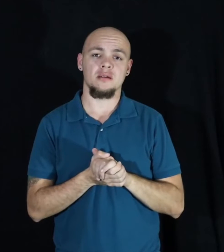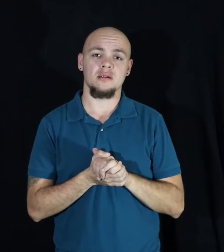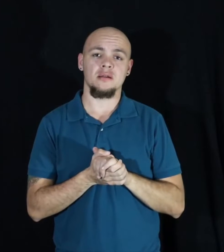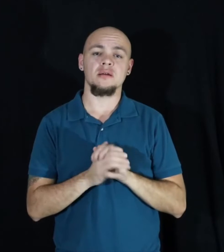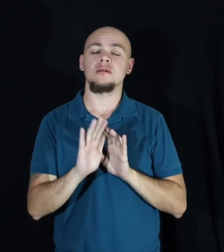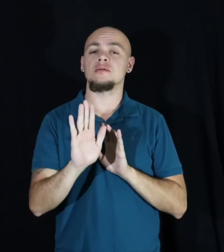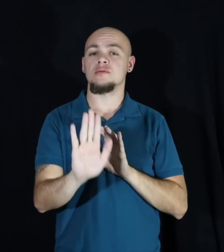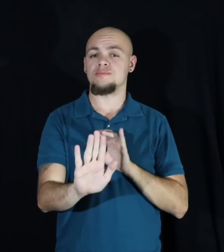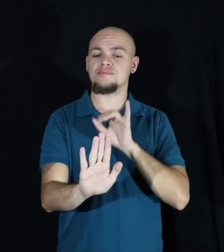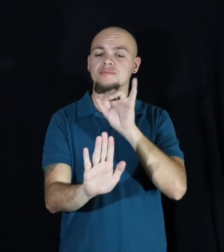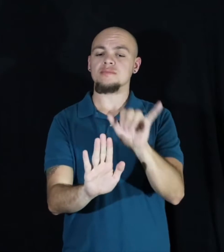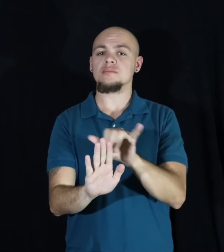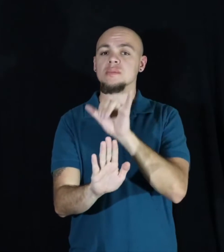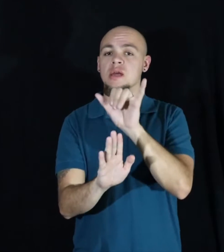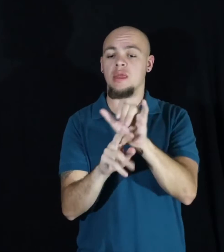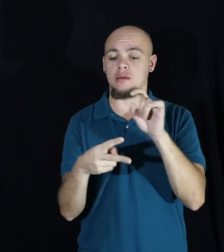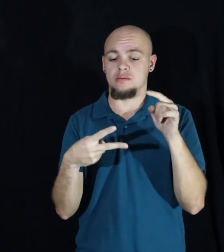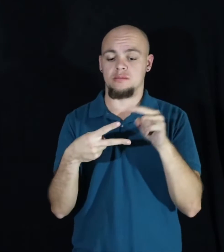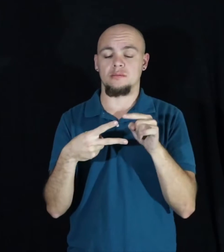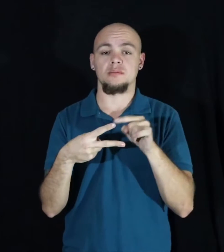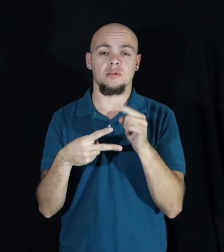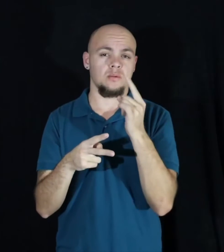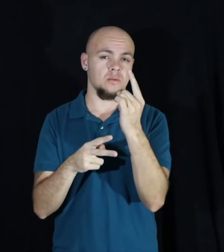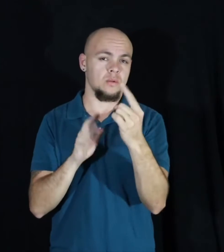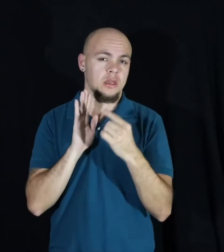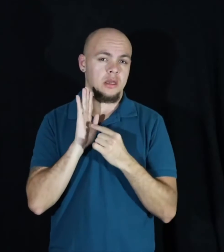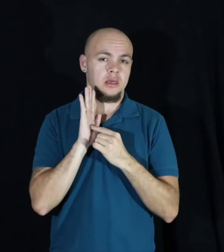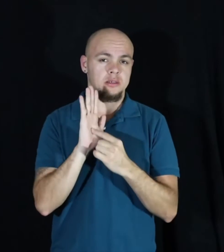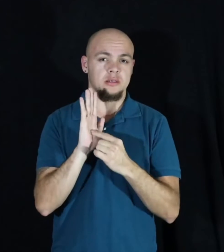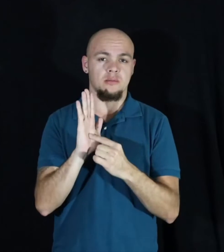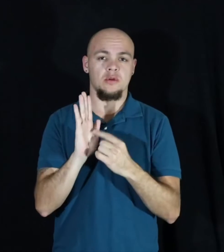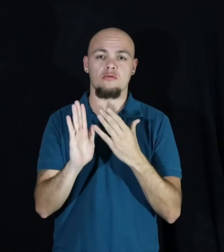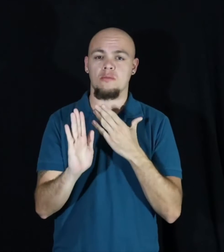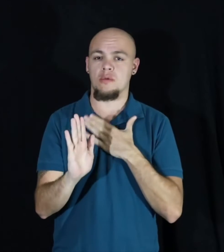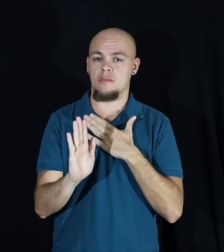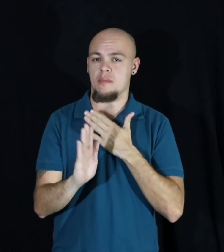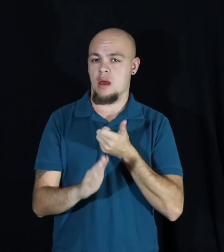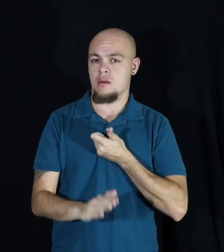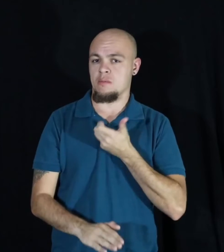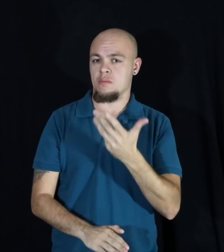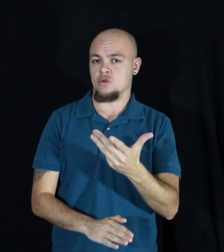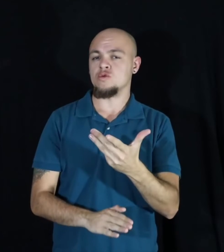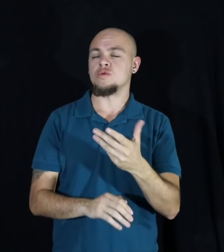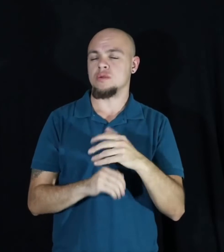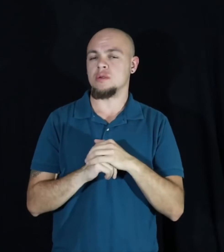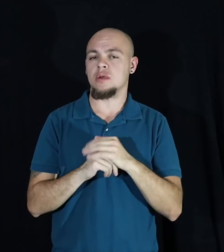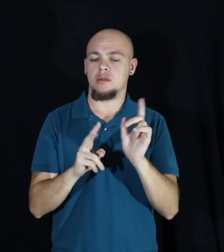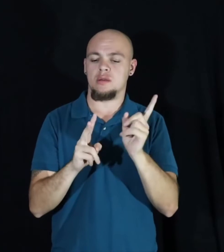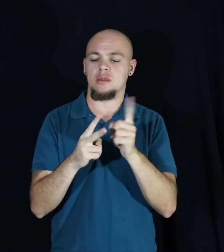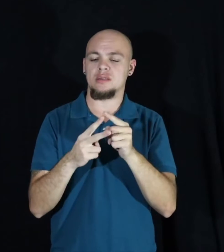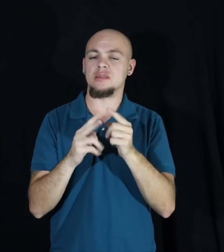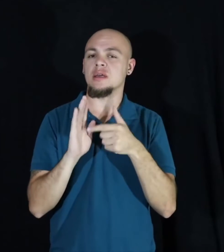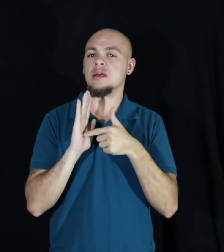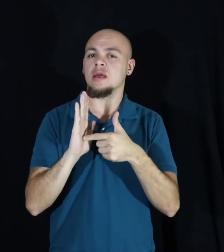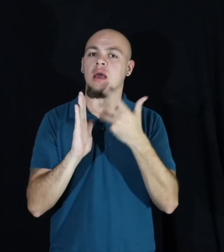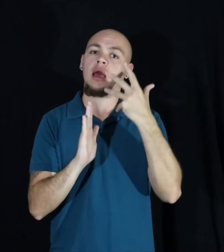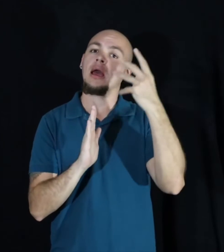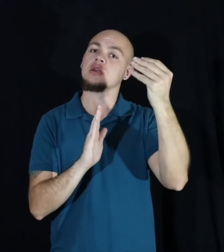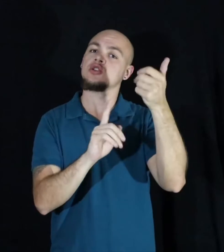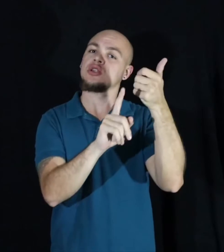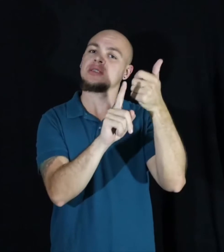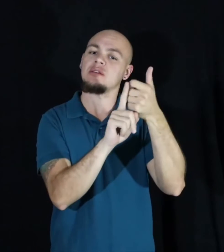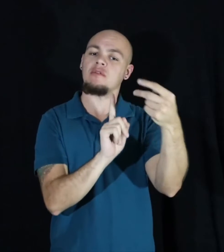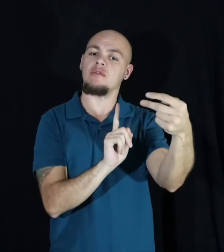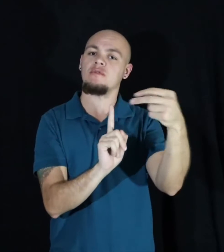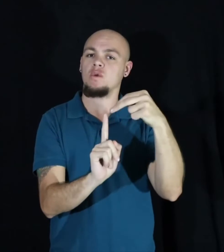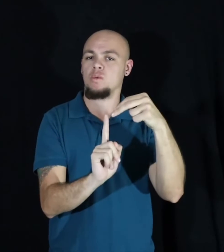So that was actually one of the examples of one of my poetry pieces. That was an example of how our external selves are viewed.